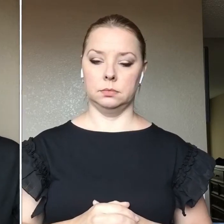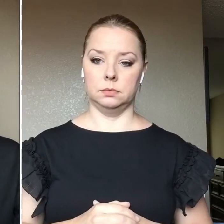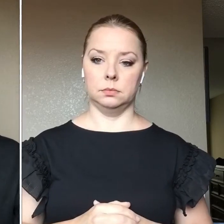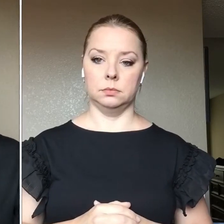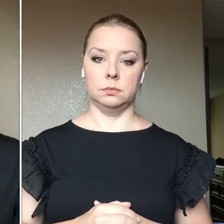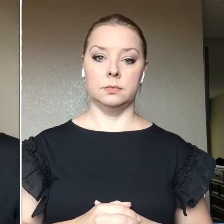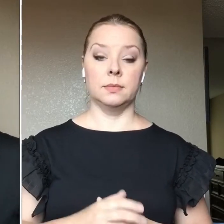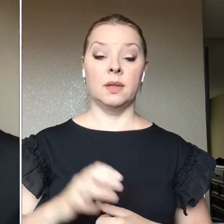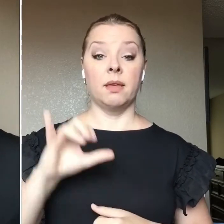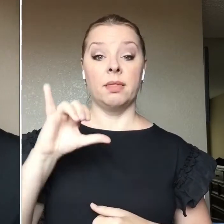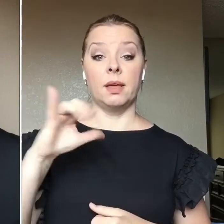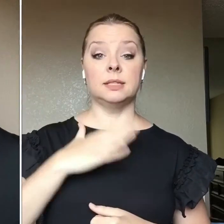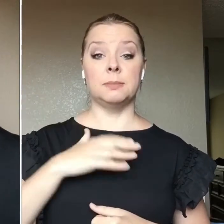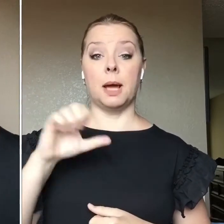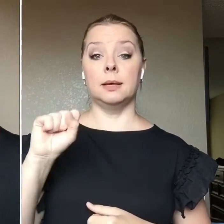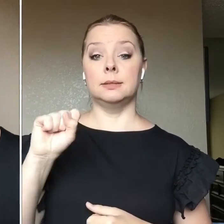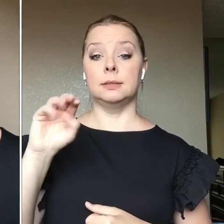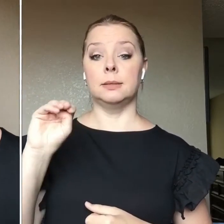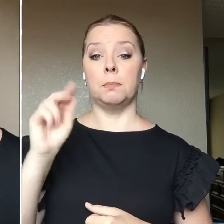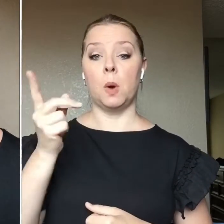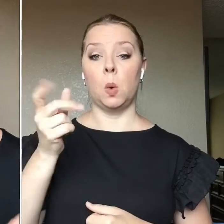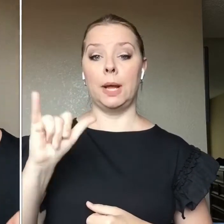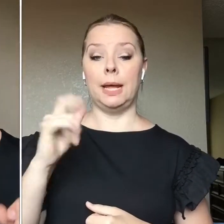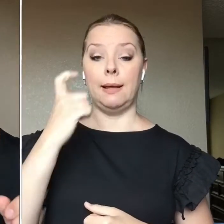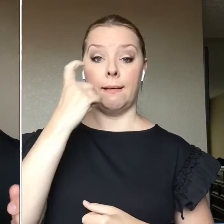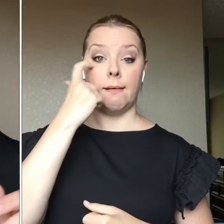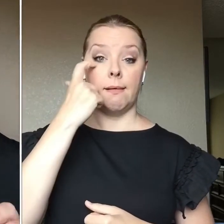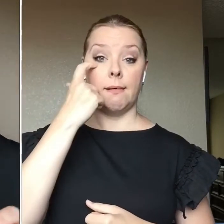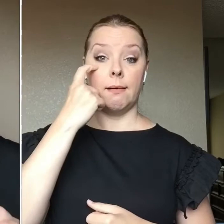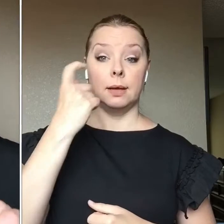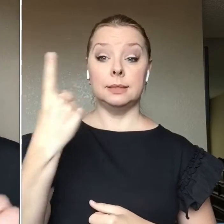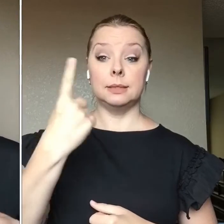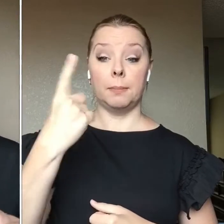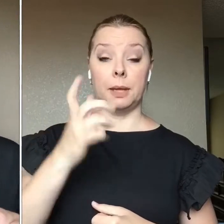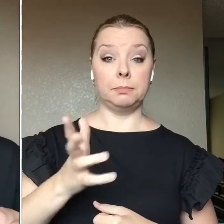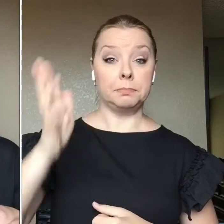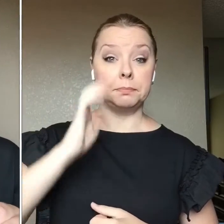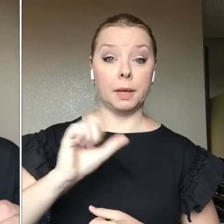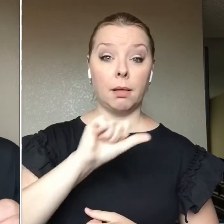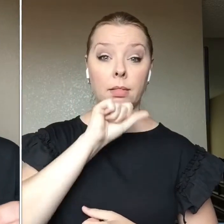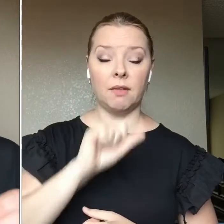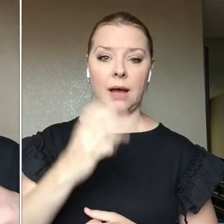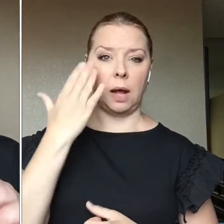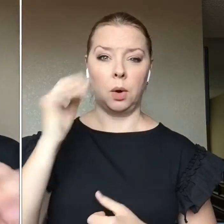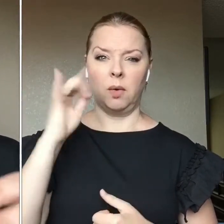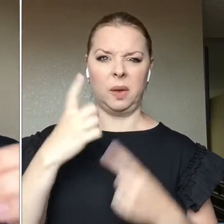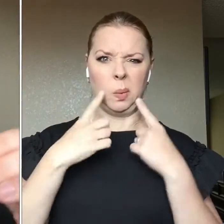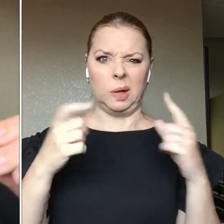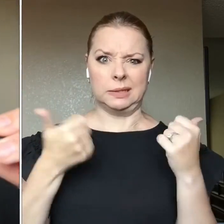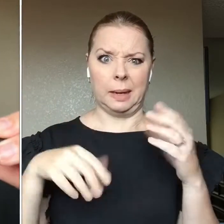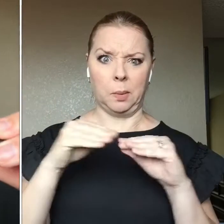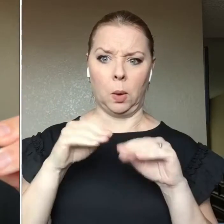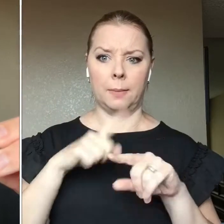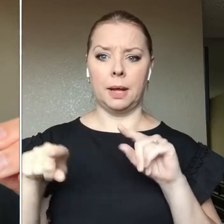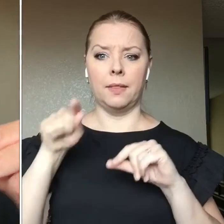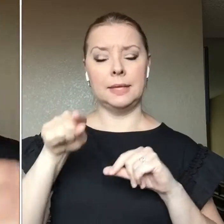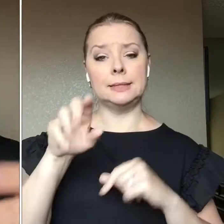eye. Now, a little something else that I used to love. I don't even know that this is going to work anymore. So, this is a Maybelline Master